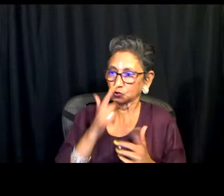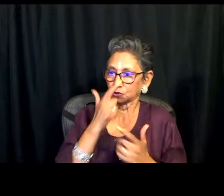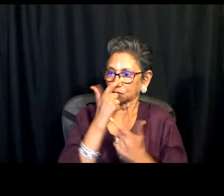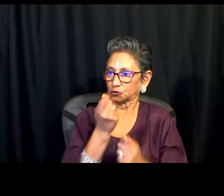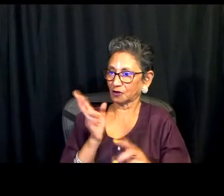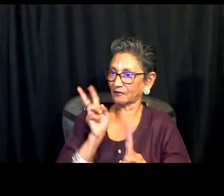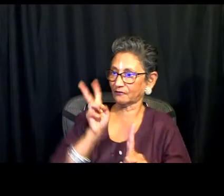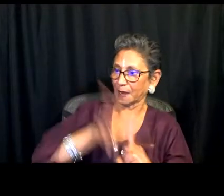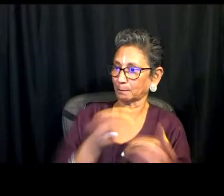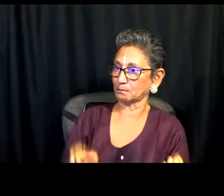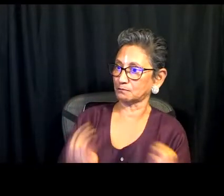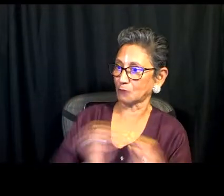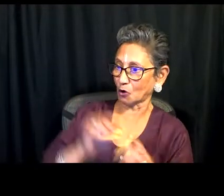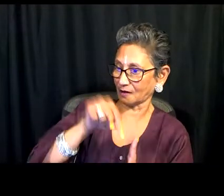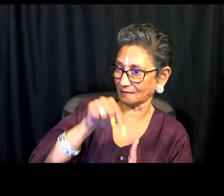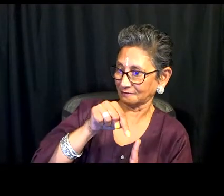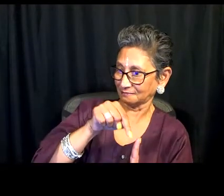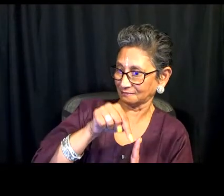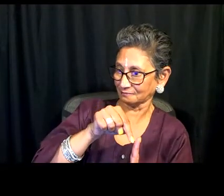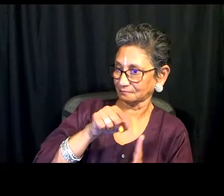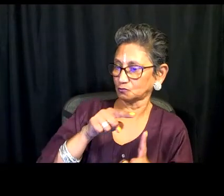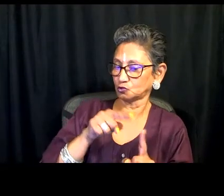how can we commit